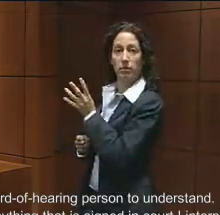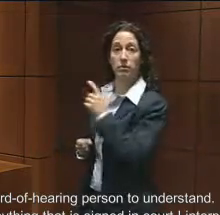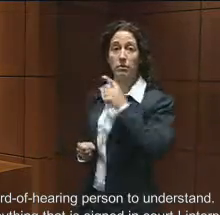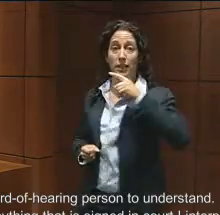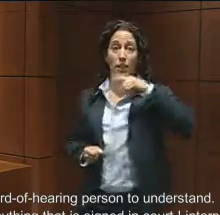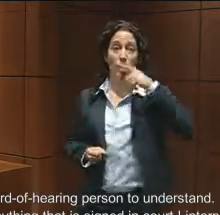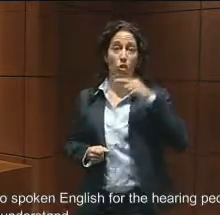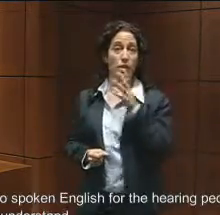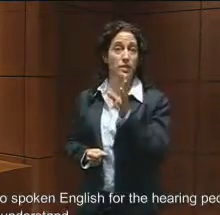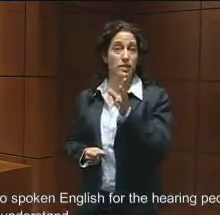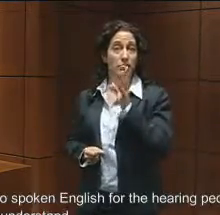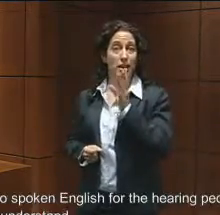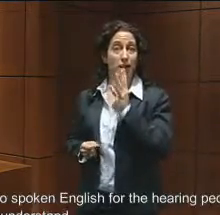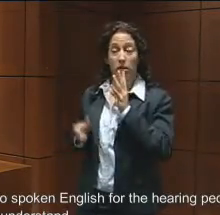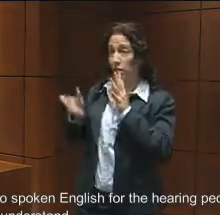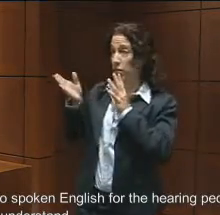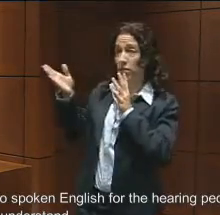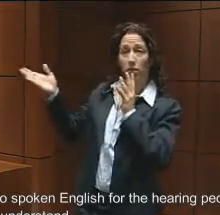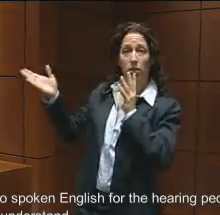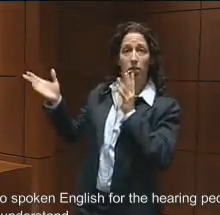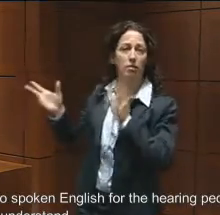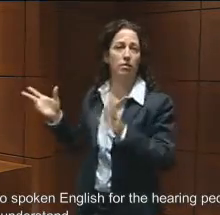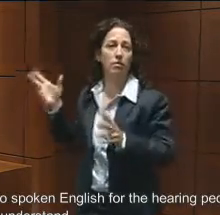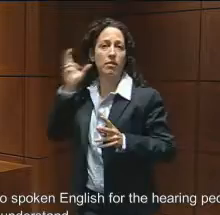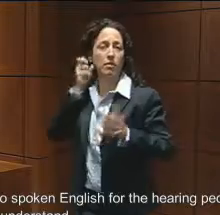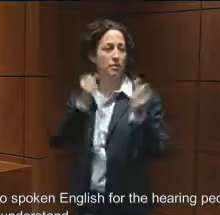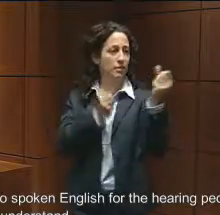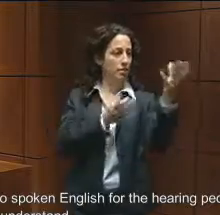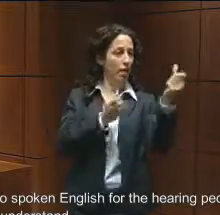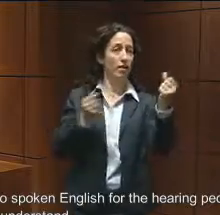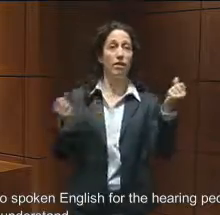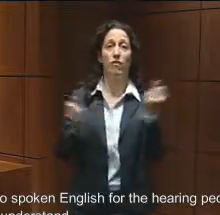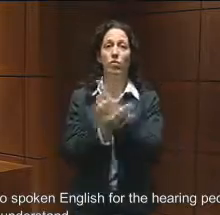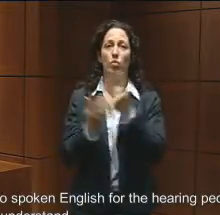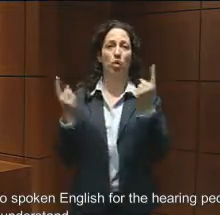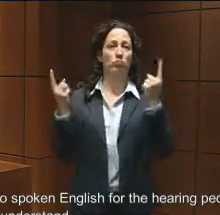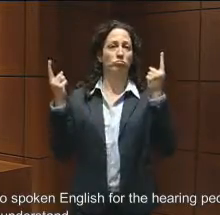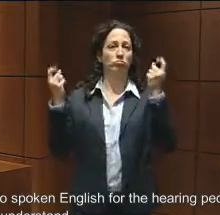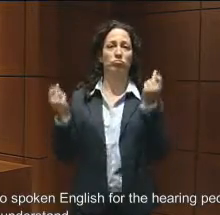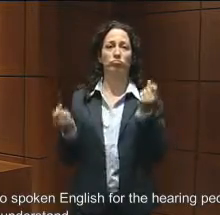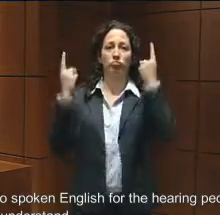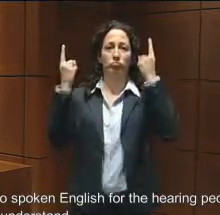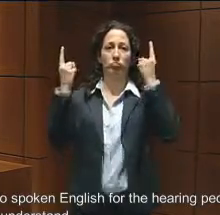Anything that is signed in court, I interpret into spoken English for the hearing people to understand.